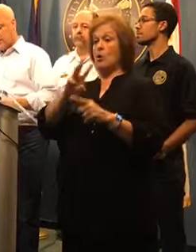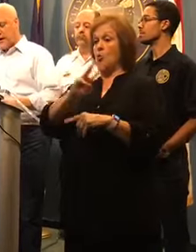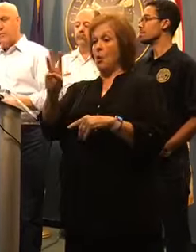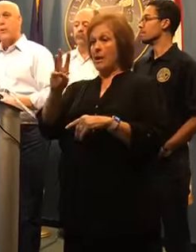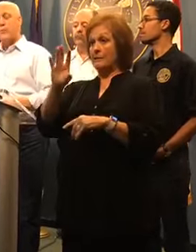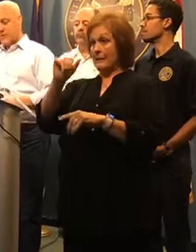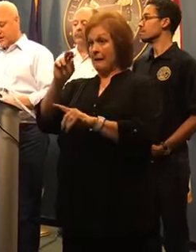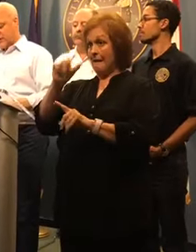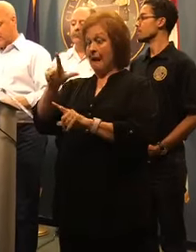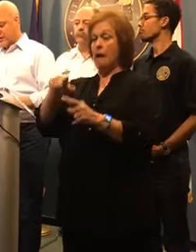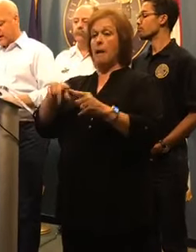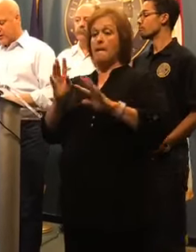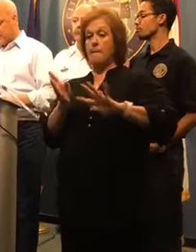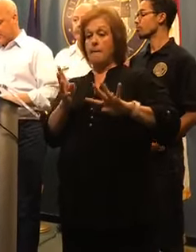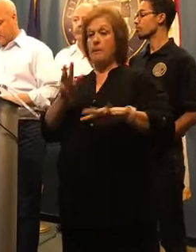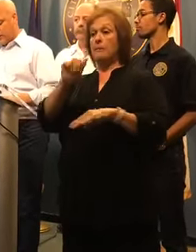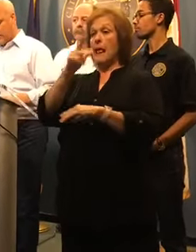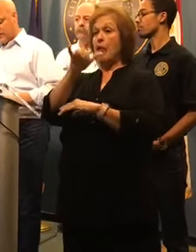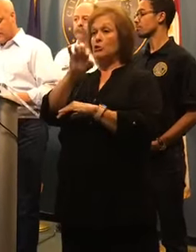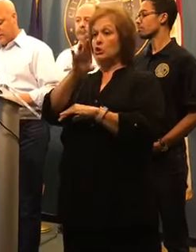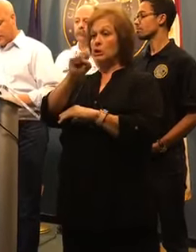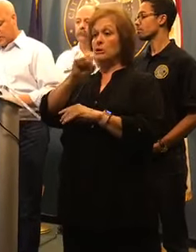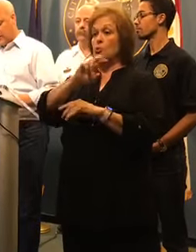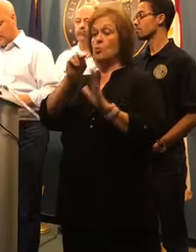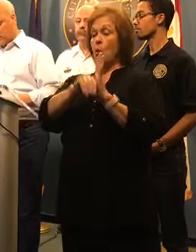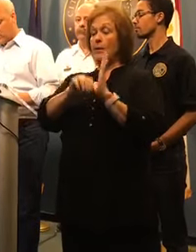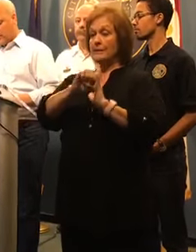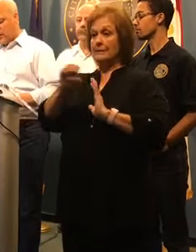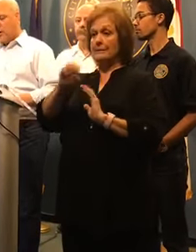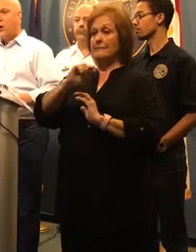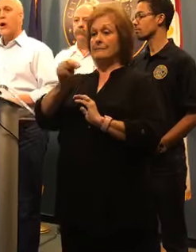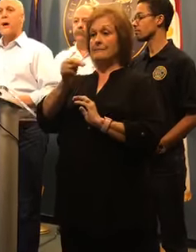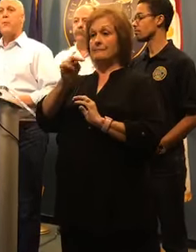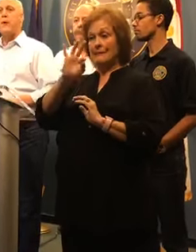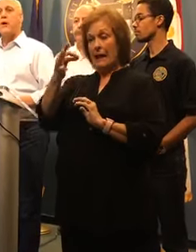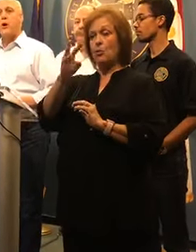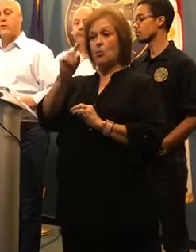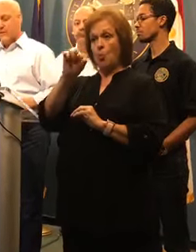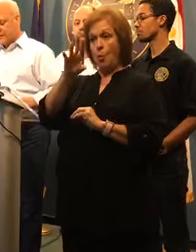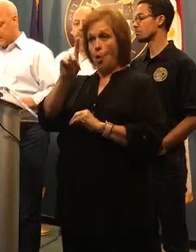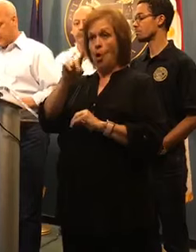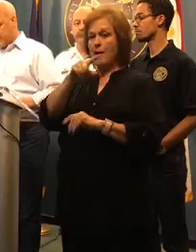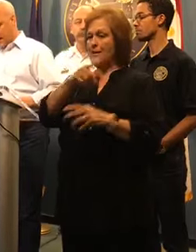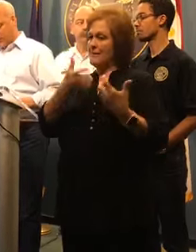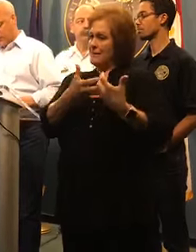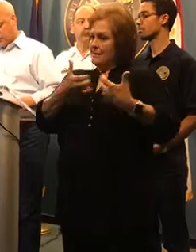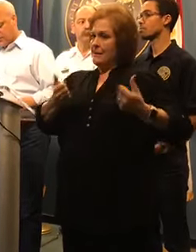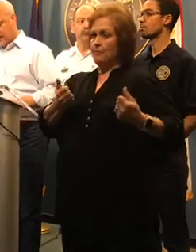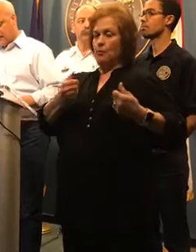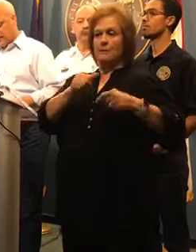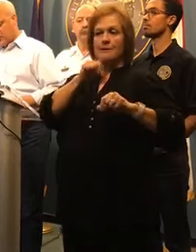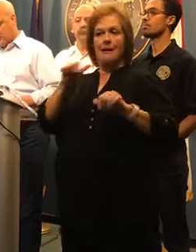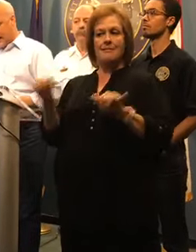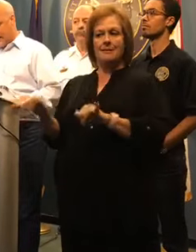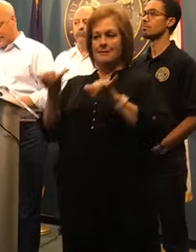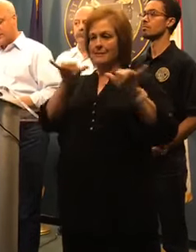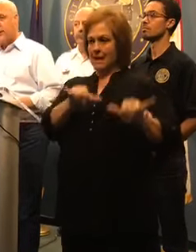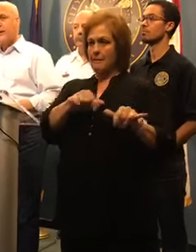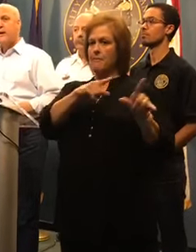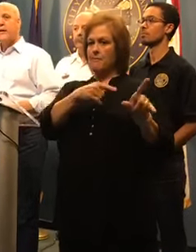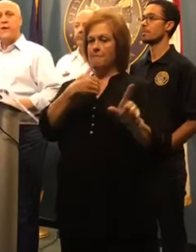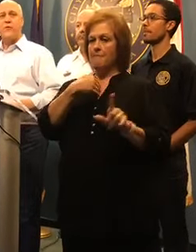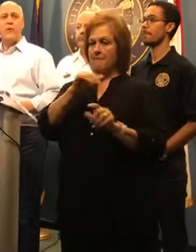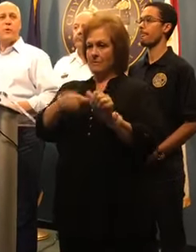industrial canal. Pumping stations in Algiers, New Orleans East, and the Lower Ninth Board are operating off of a separate power source and have additional backups